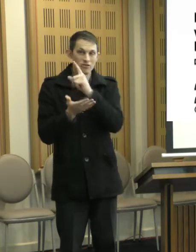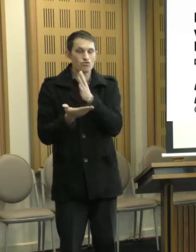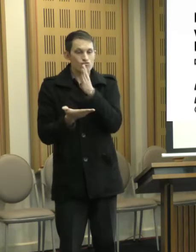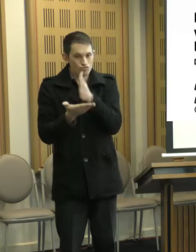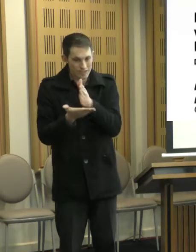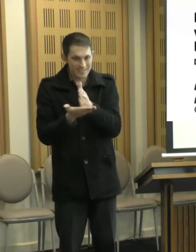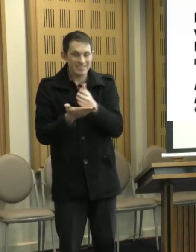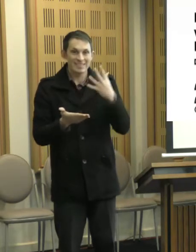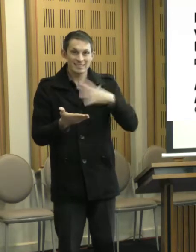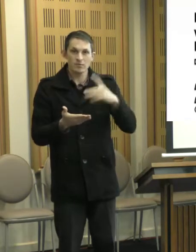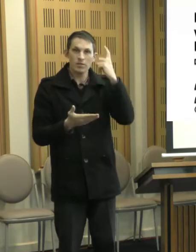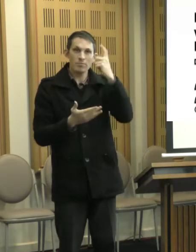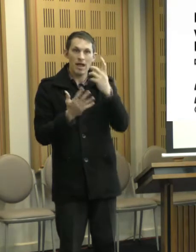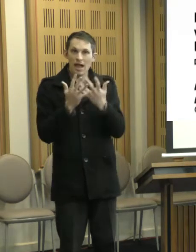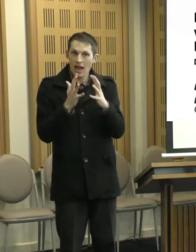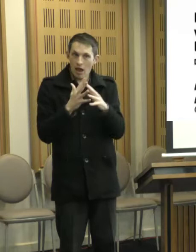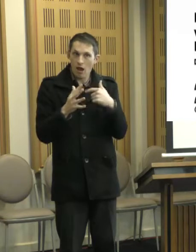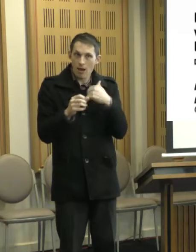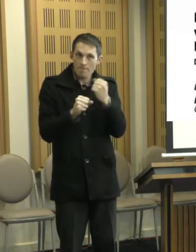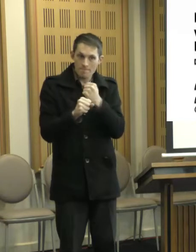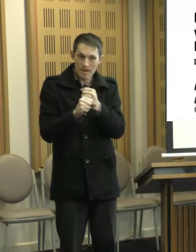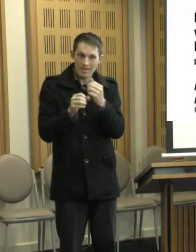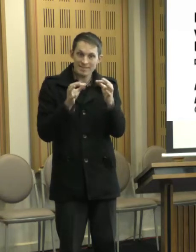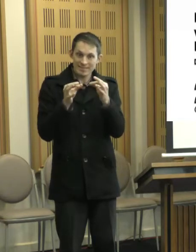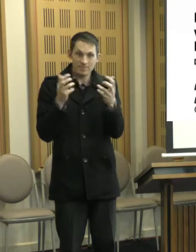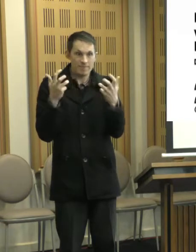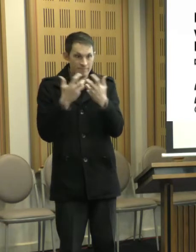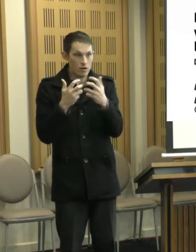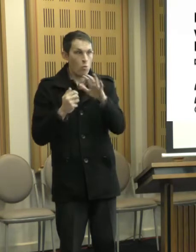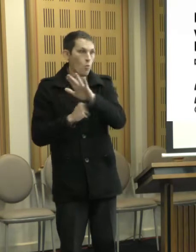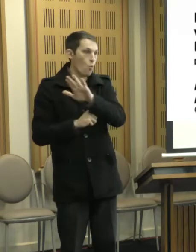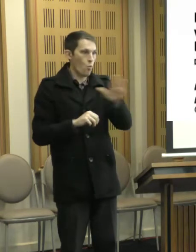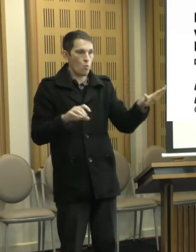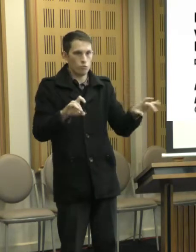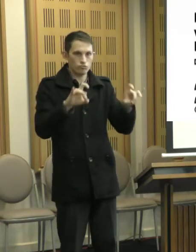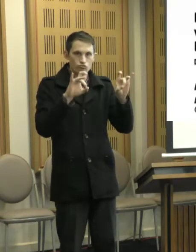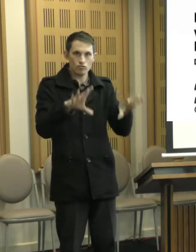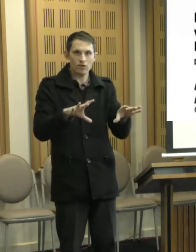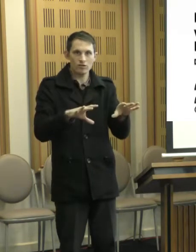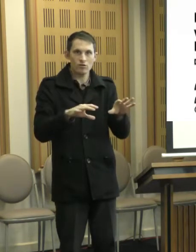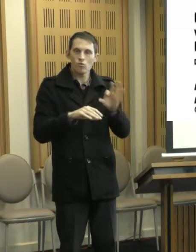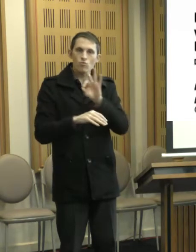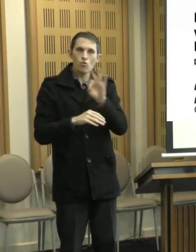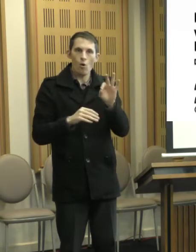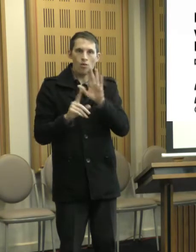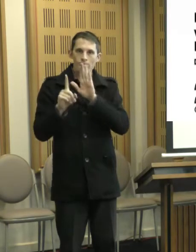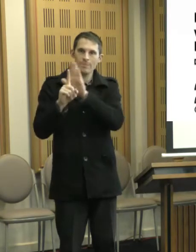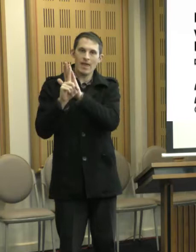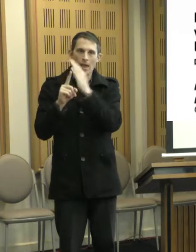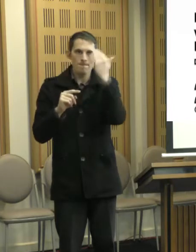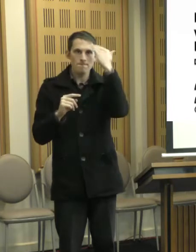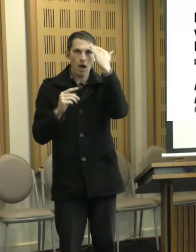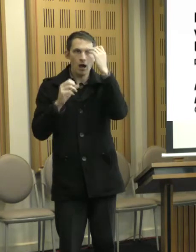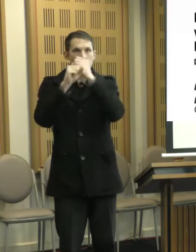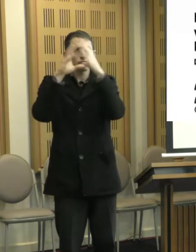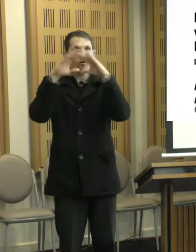how do we make the scheme work for all Australians, not just what them, in their mind, what the, the, um, the